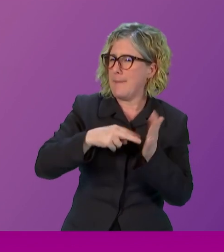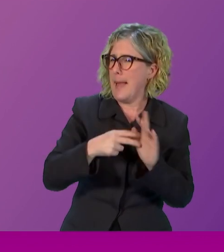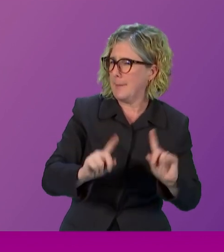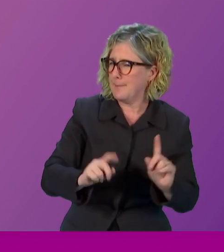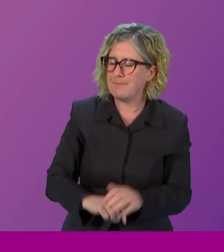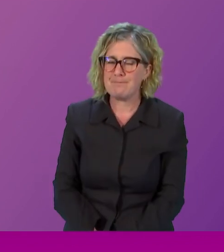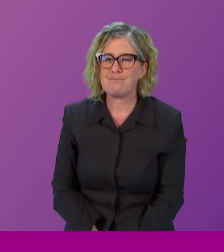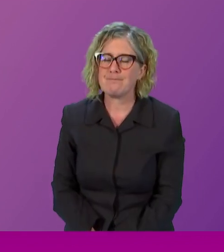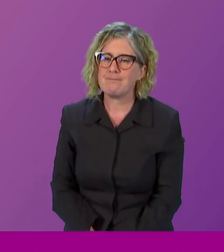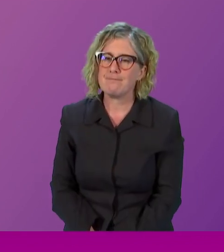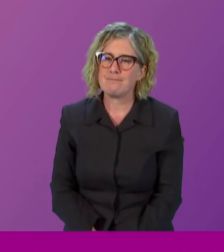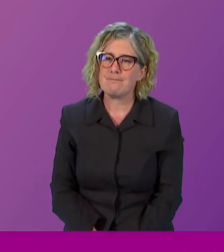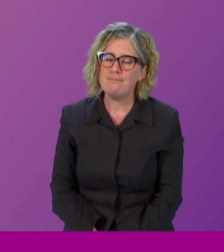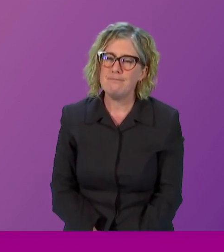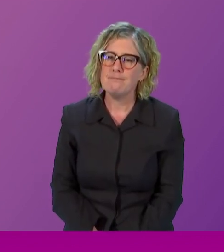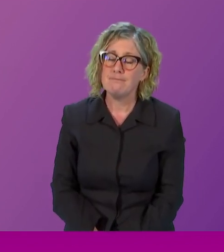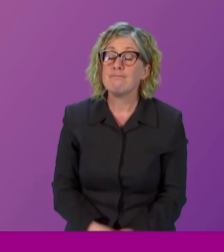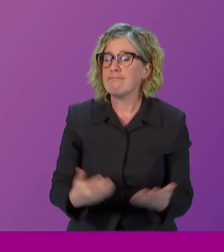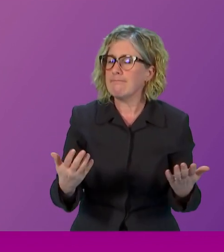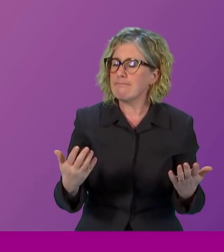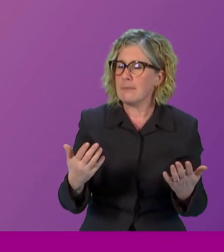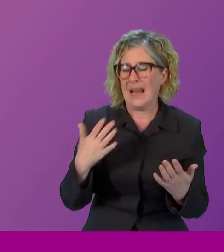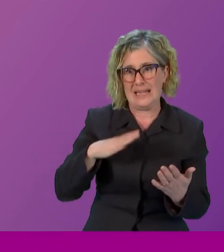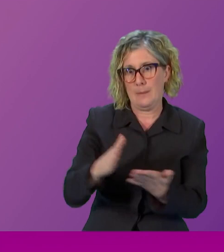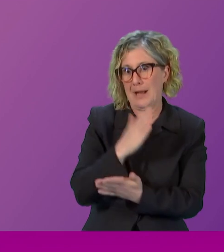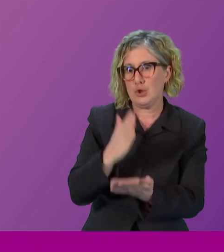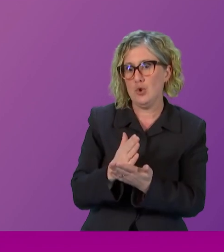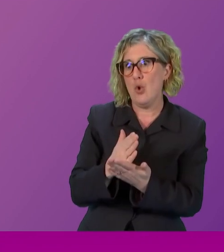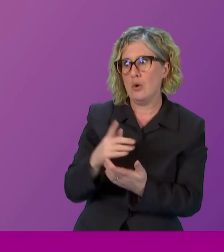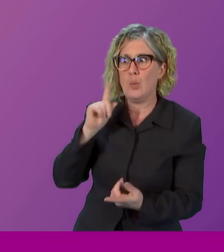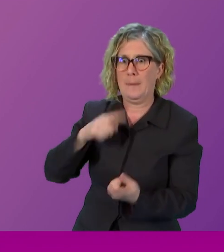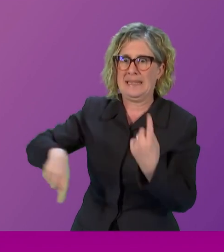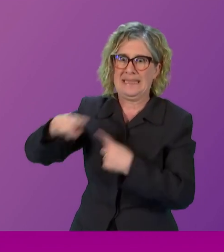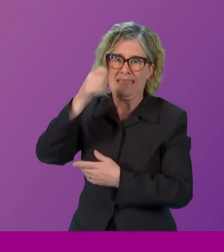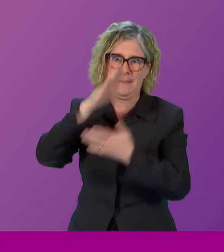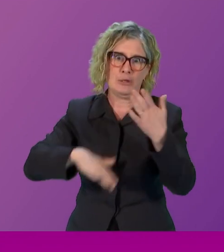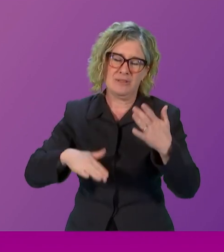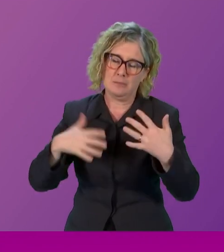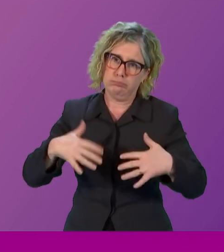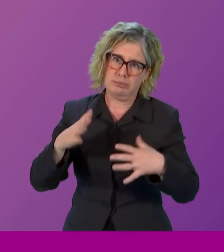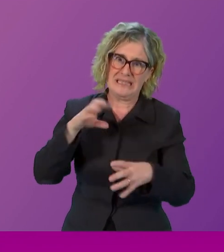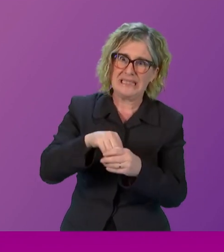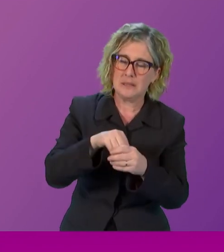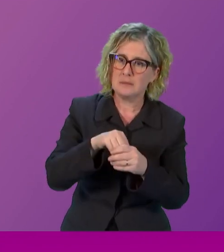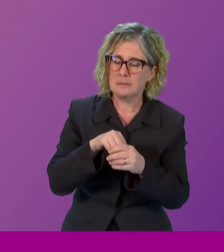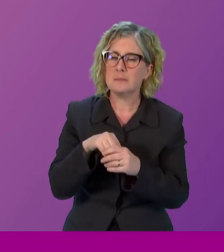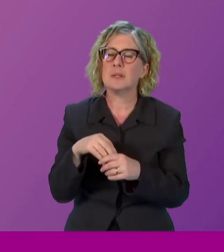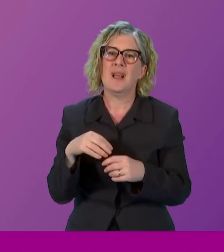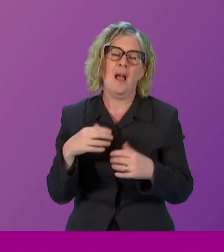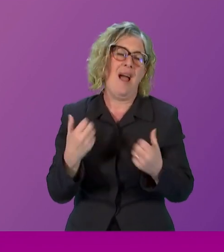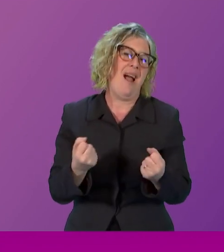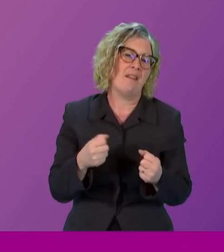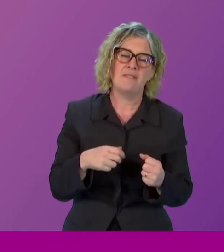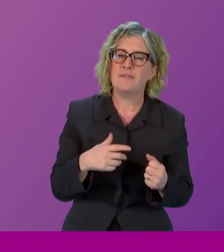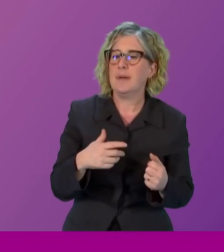I think when you look at the health plan, there's so many different aspects to it. mean, there's work around the menopause, there's work to improve maternity services,